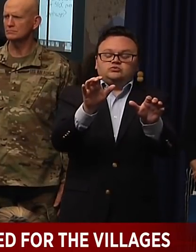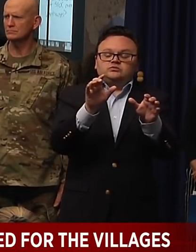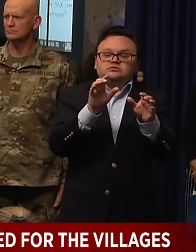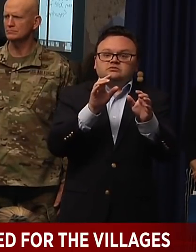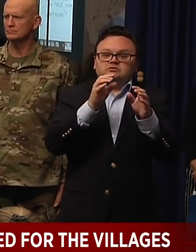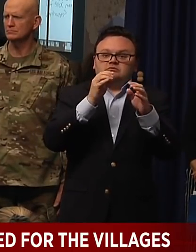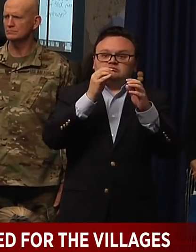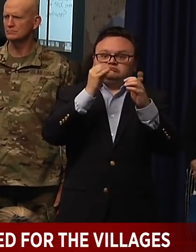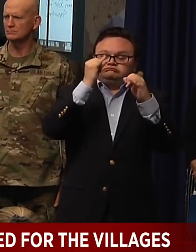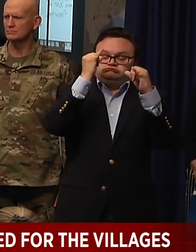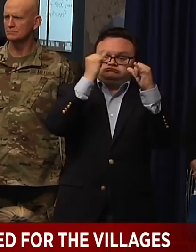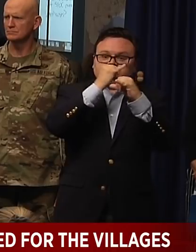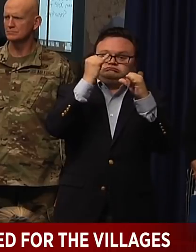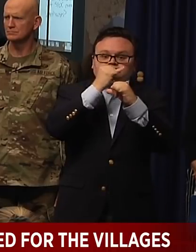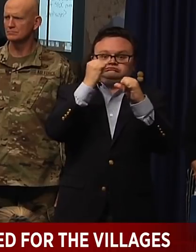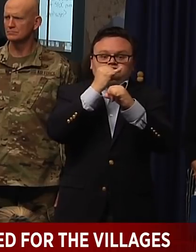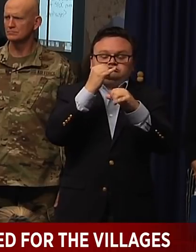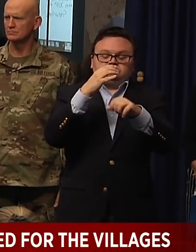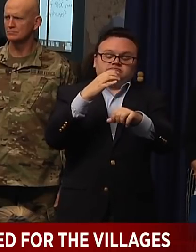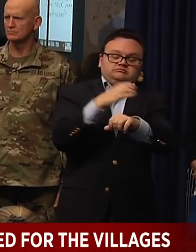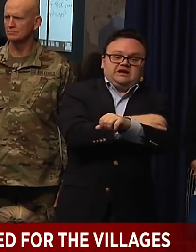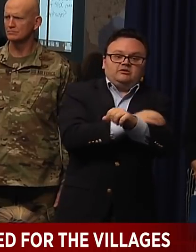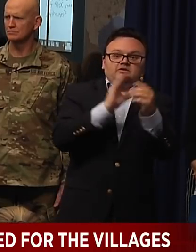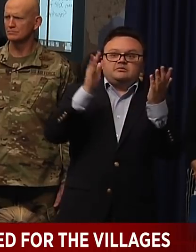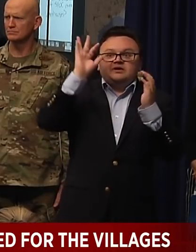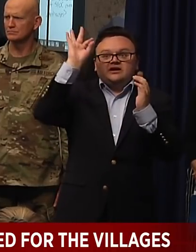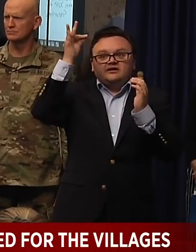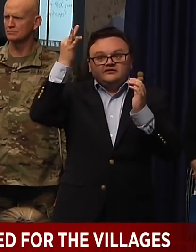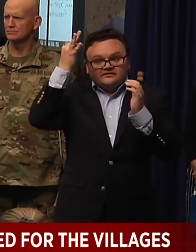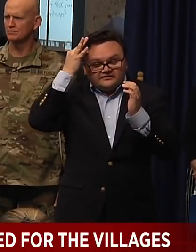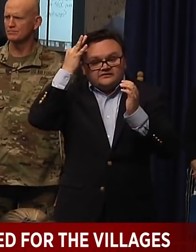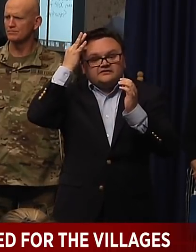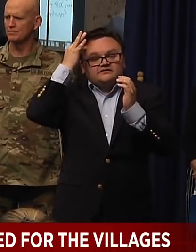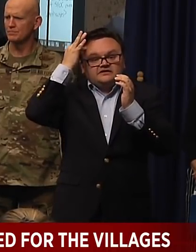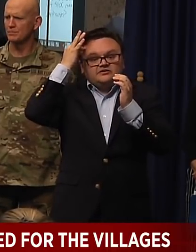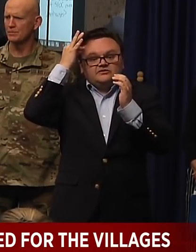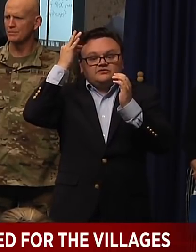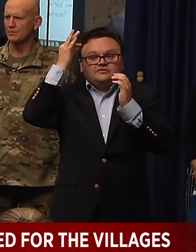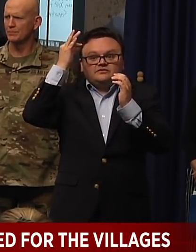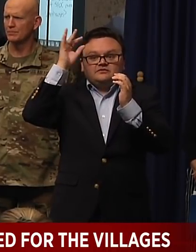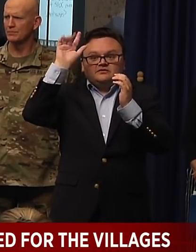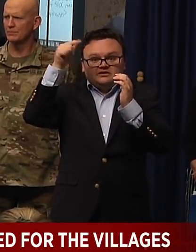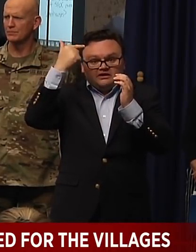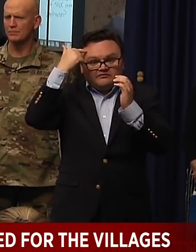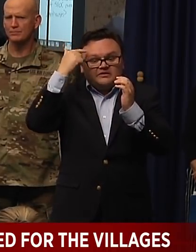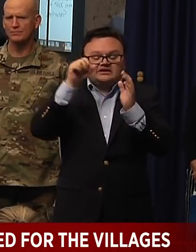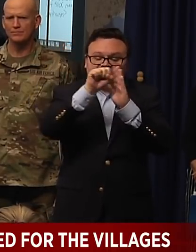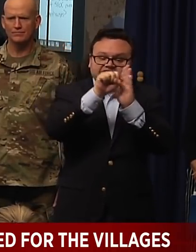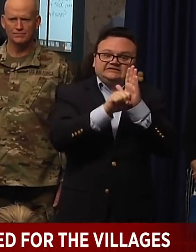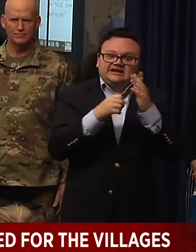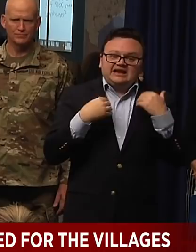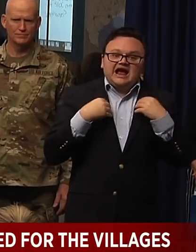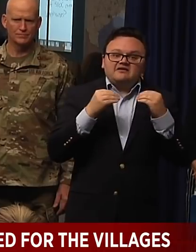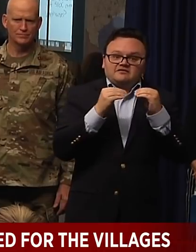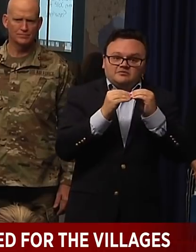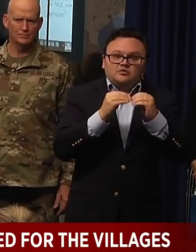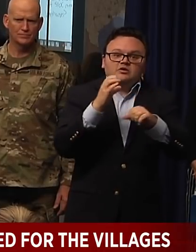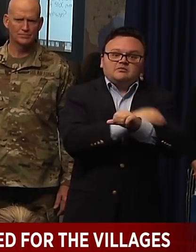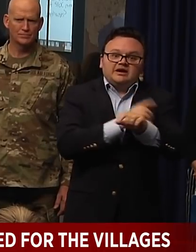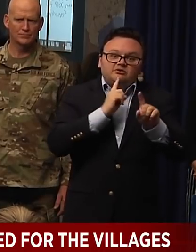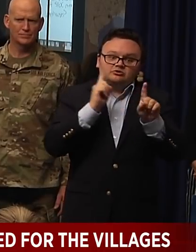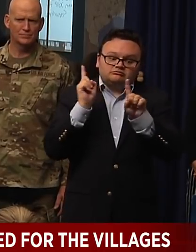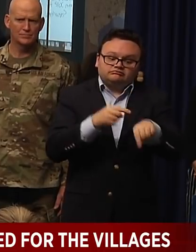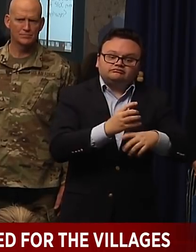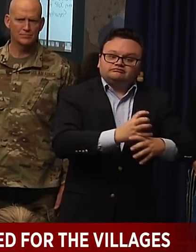a power that the federal government does not possess under a limited constitution. The states have that residual power. Go back to the test. Is there